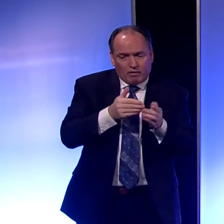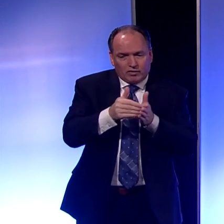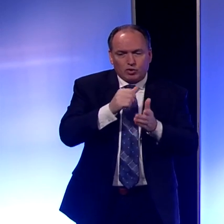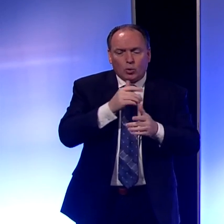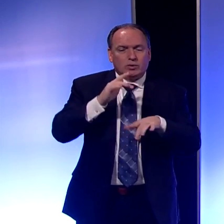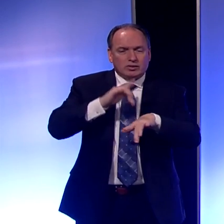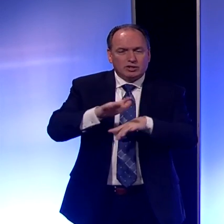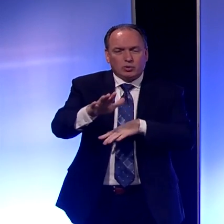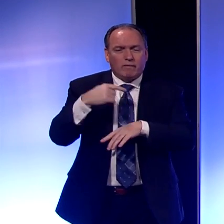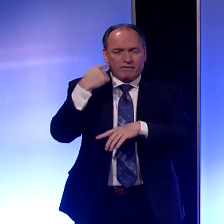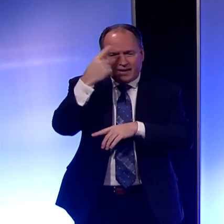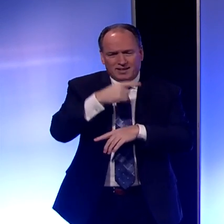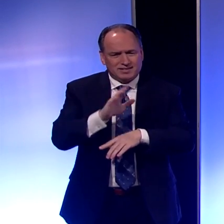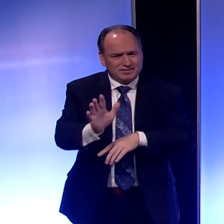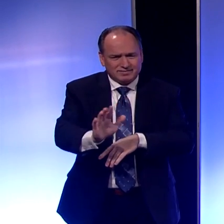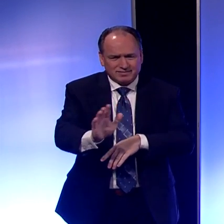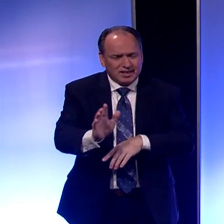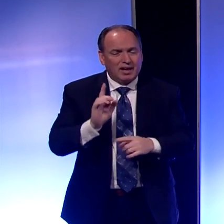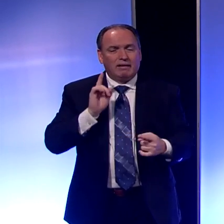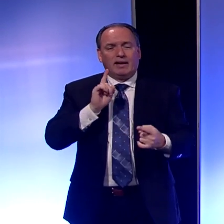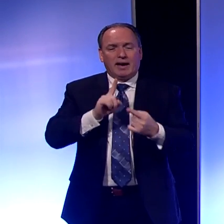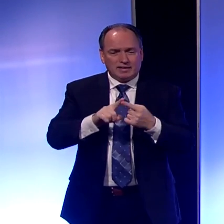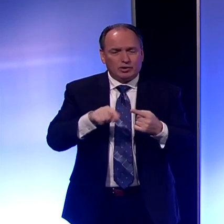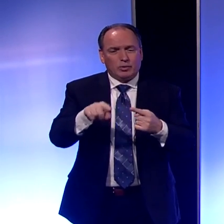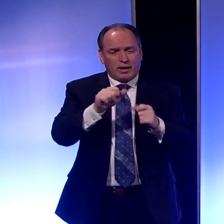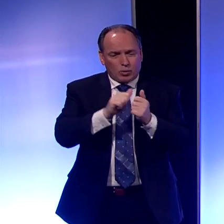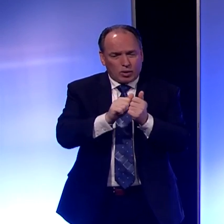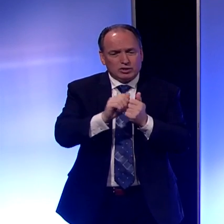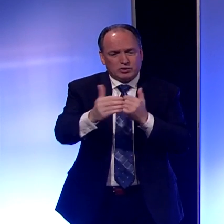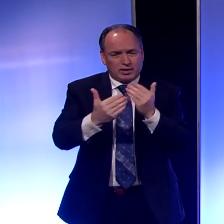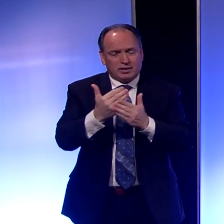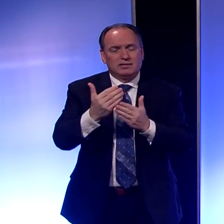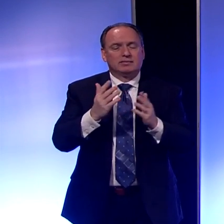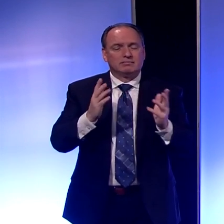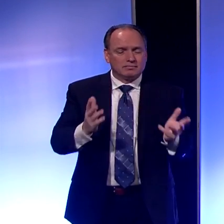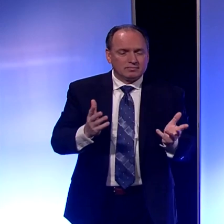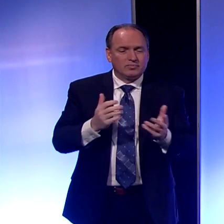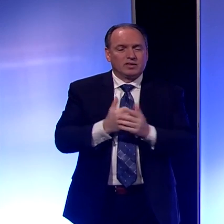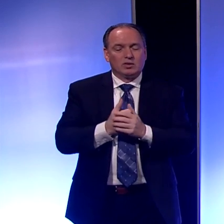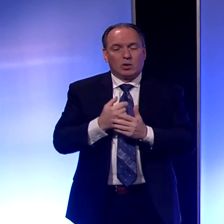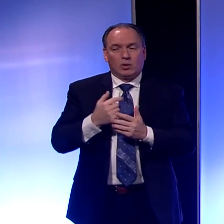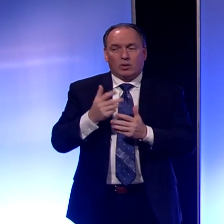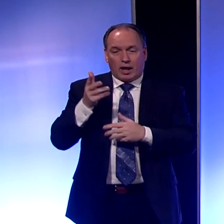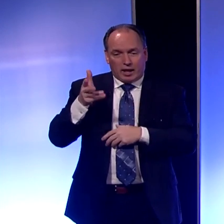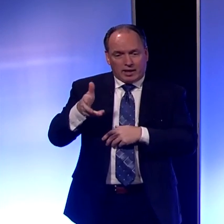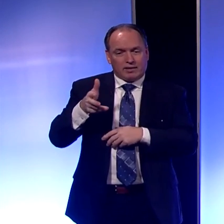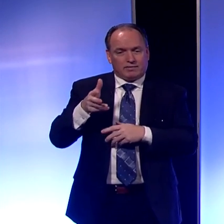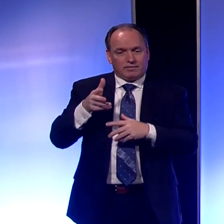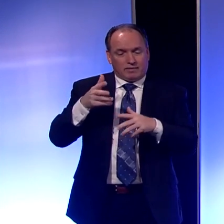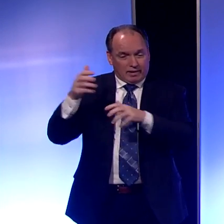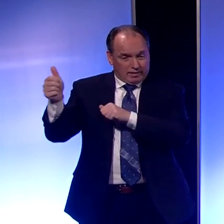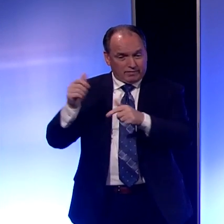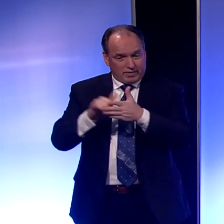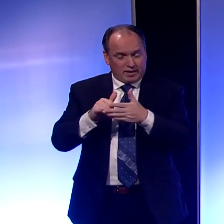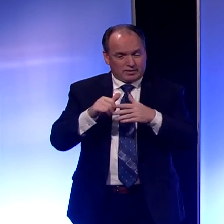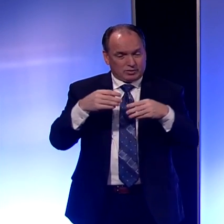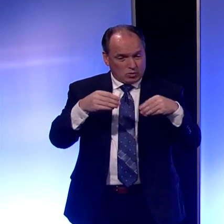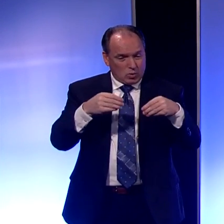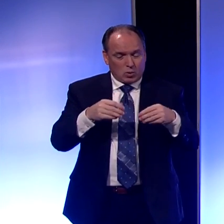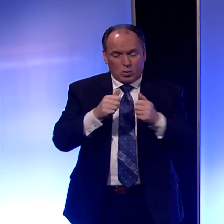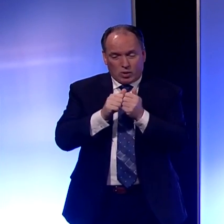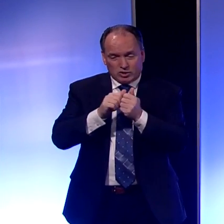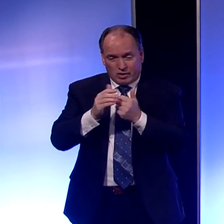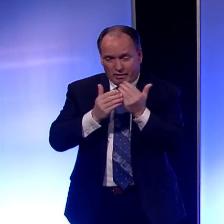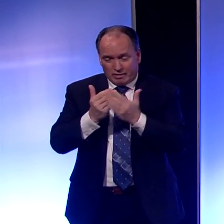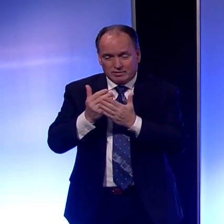touch your face until you can wash your hands. So, you know, leave that grocery store, wash your hands.